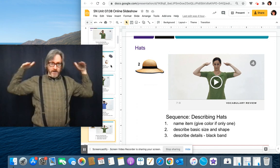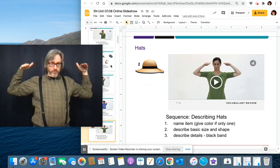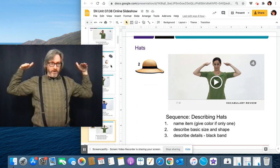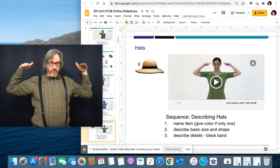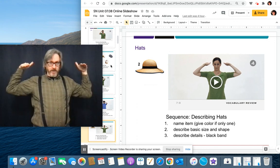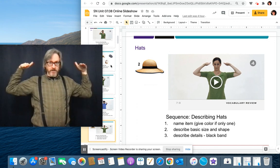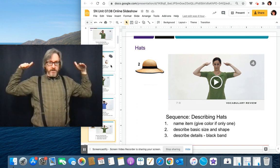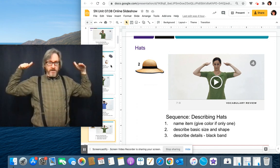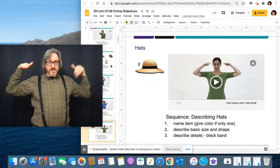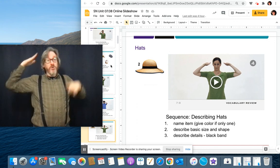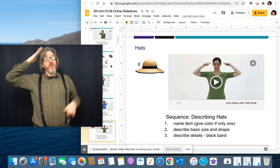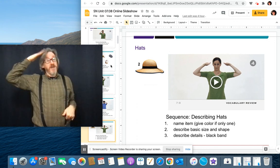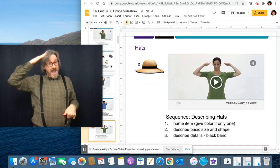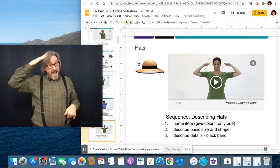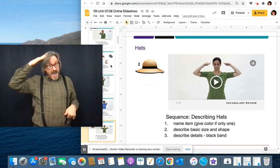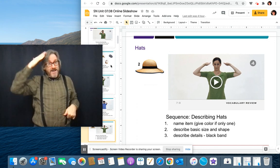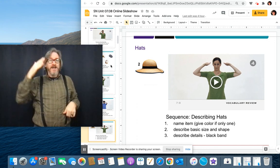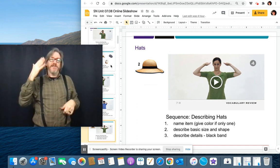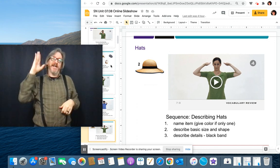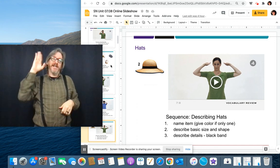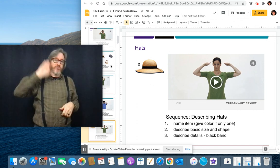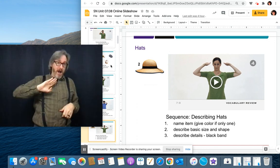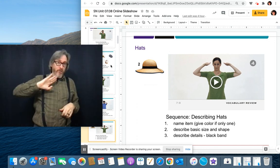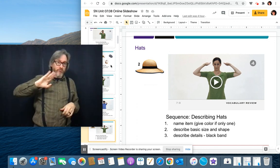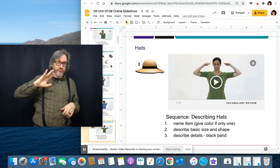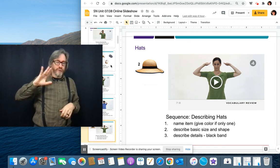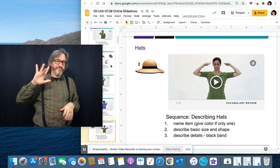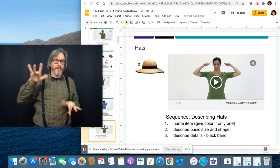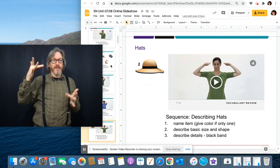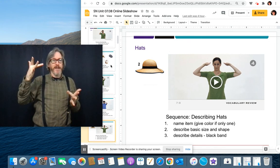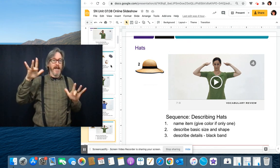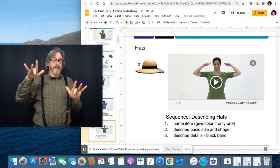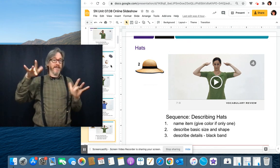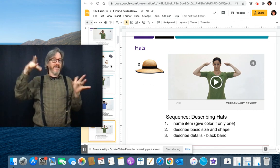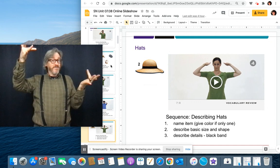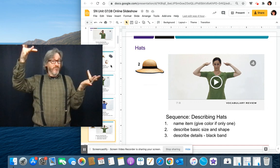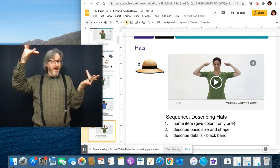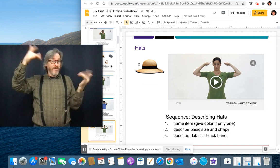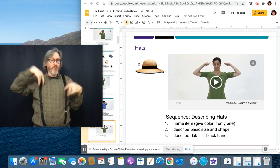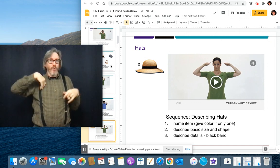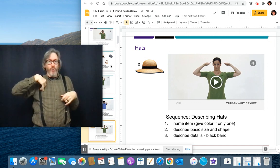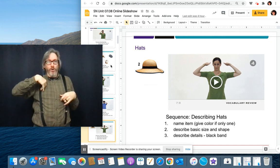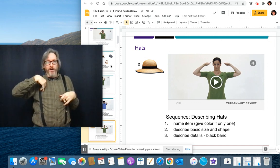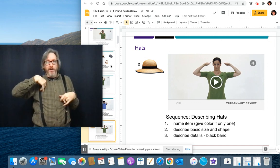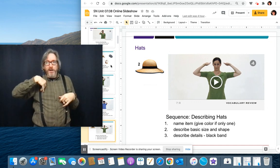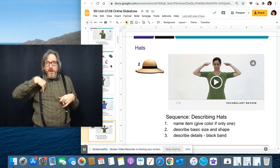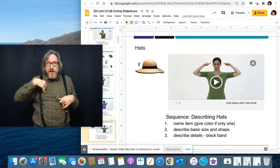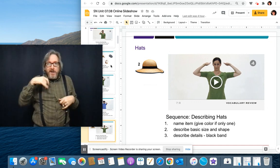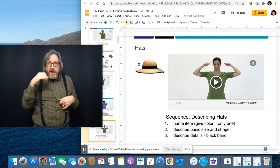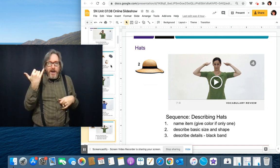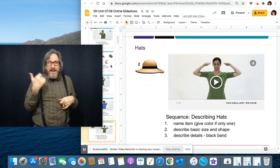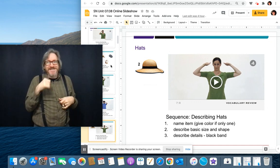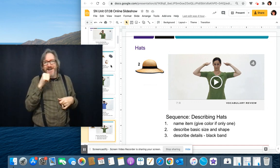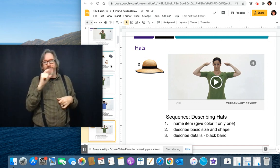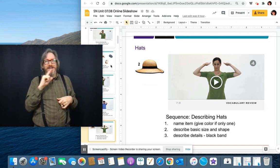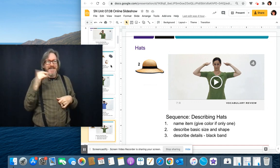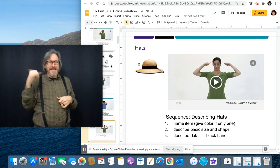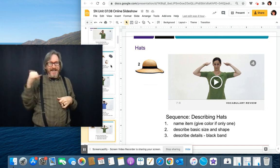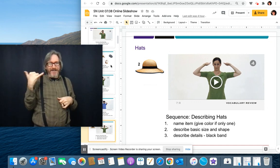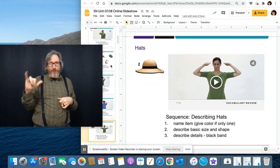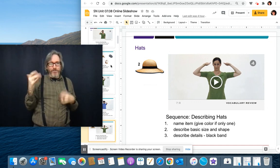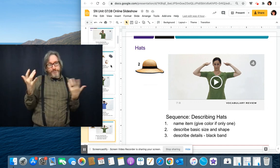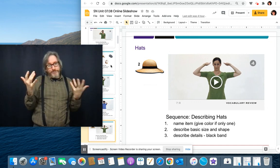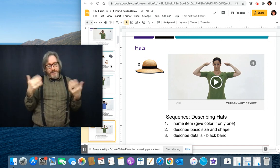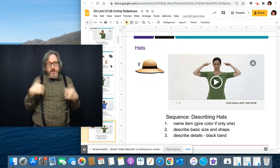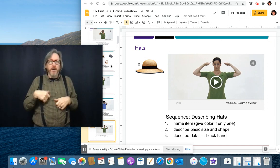that's got a brim, right? So kind of hat that's brown, light, light brown, or it's not really